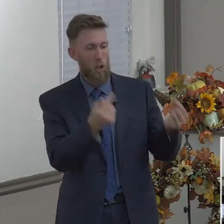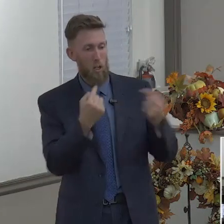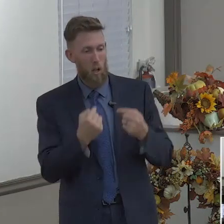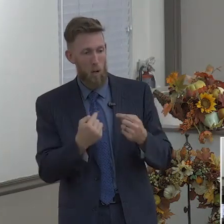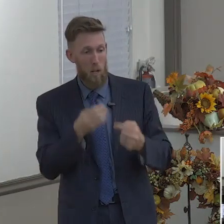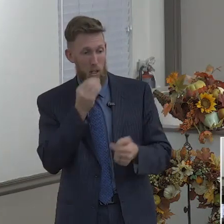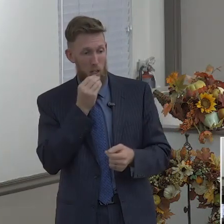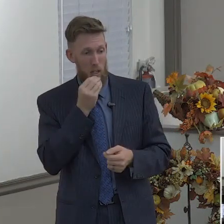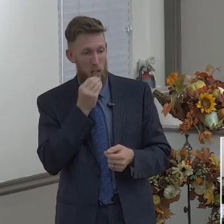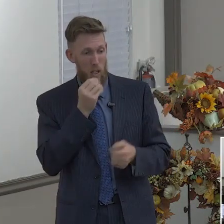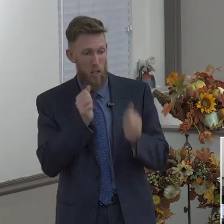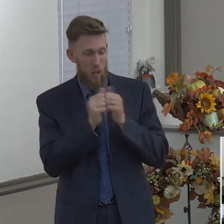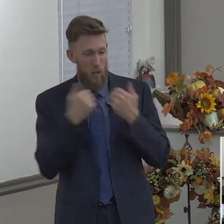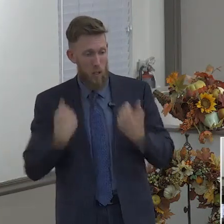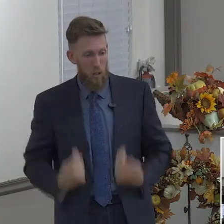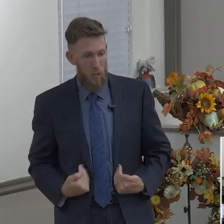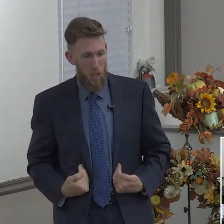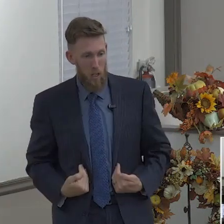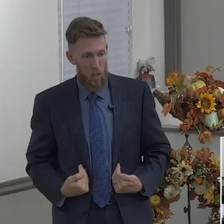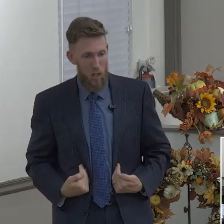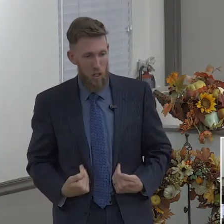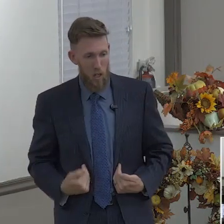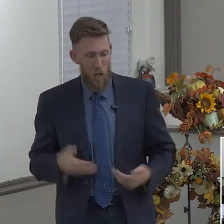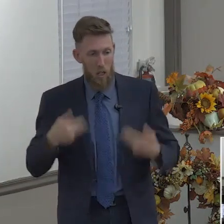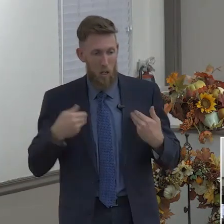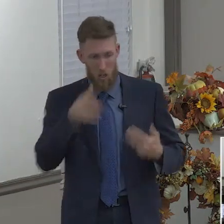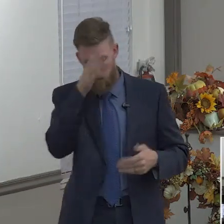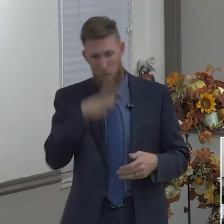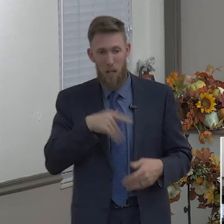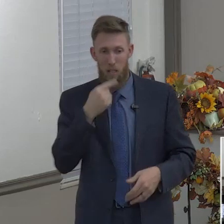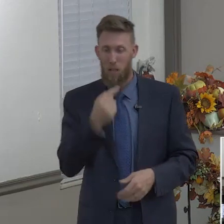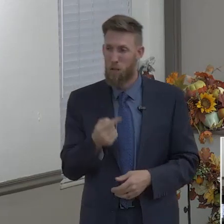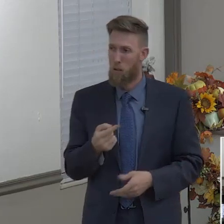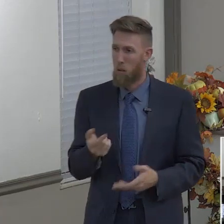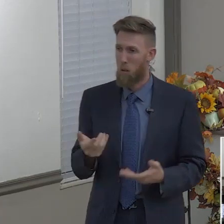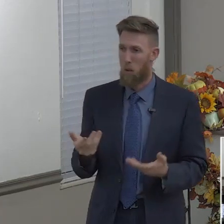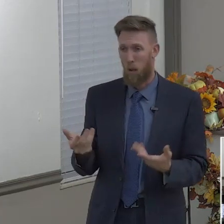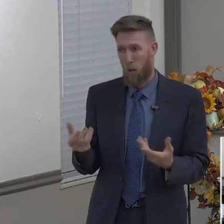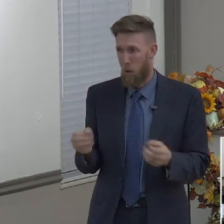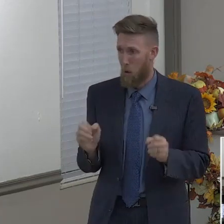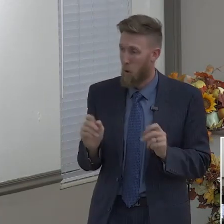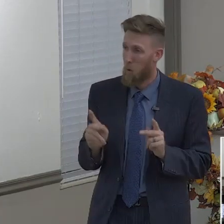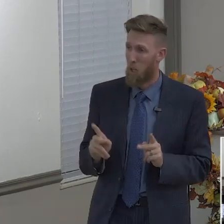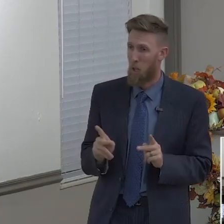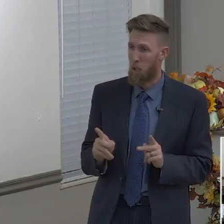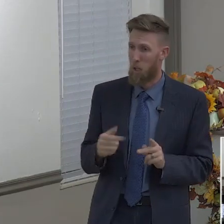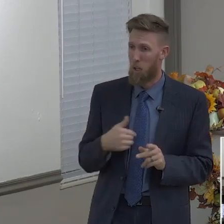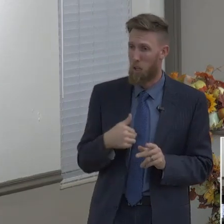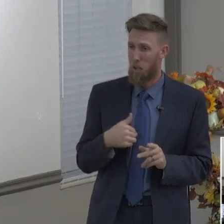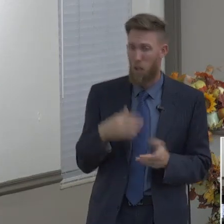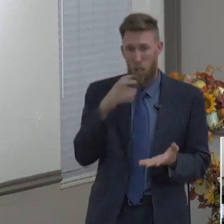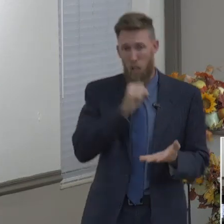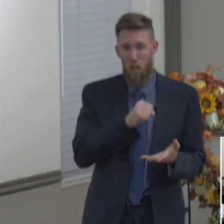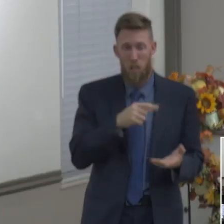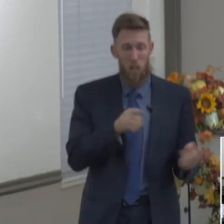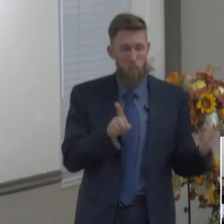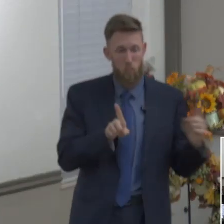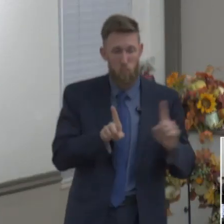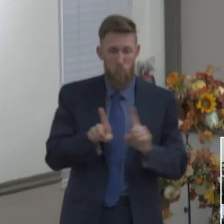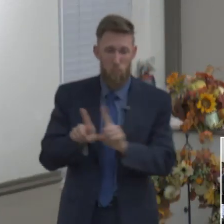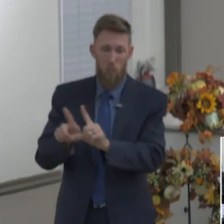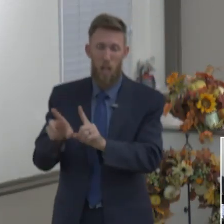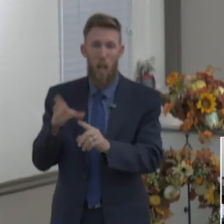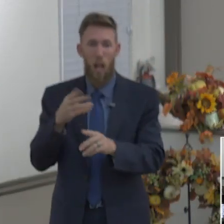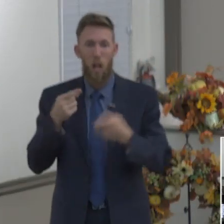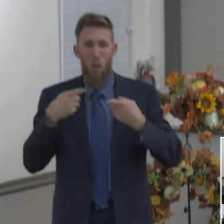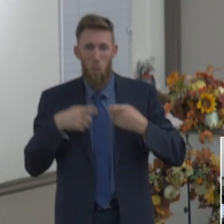in my house. And the young guy says, Oh, okay. Well, I guess I'll go. And he goes with him. And the Bible says, While they are eating, literally in